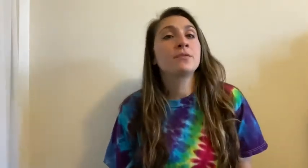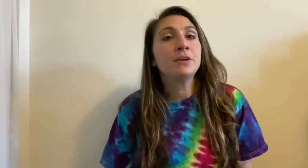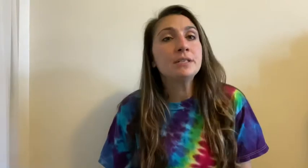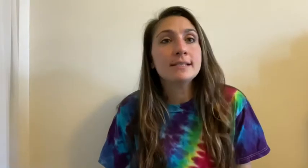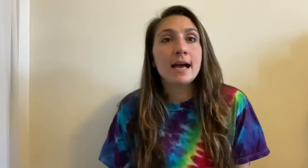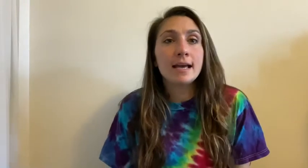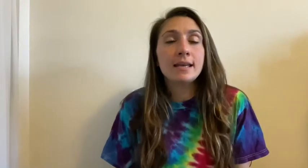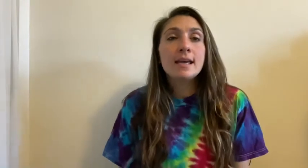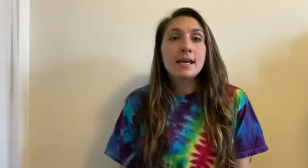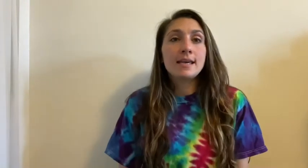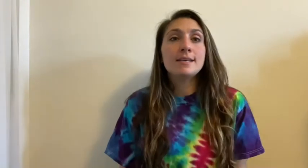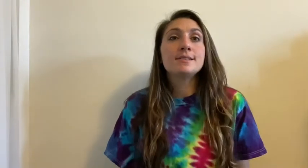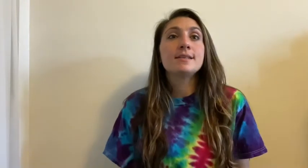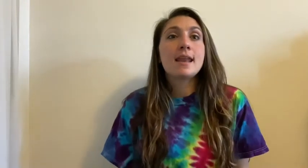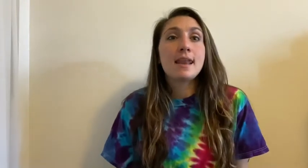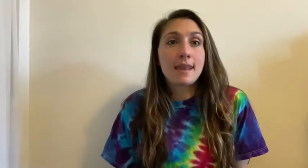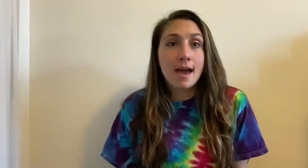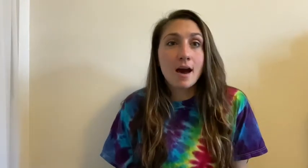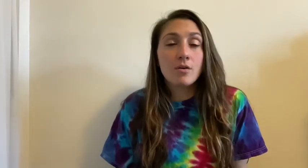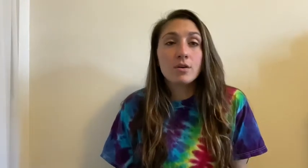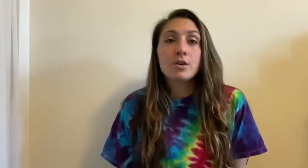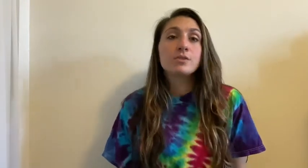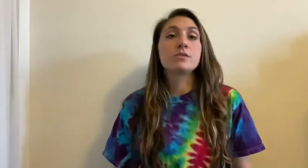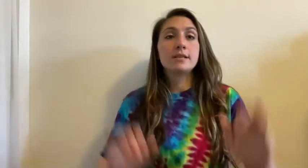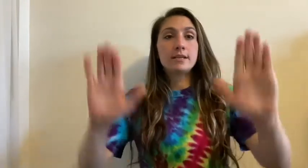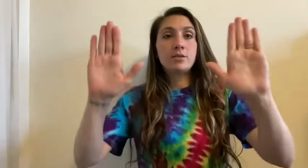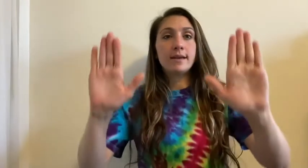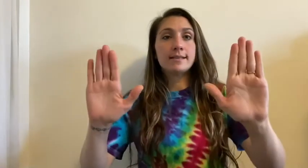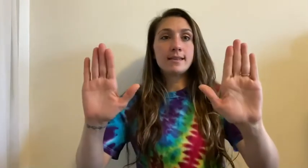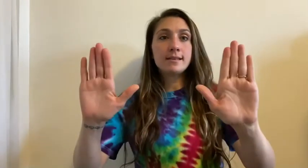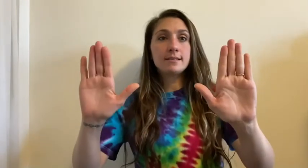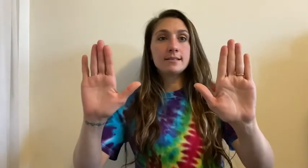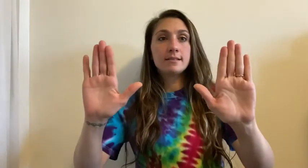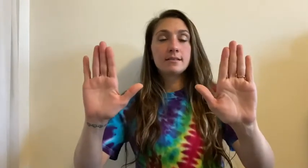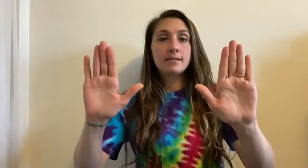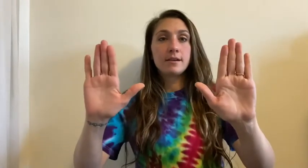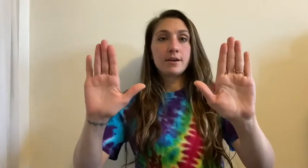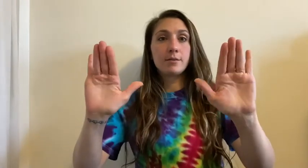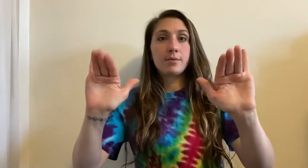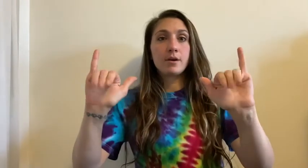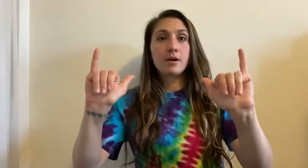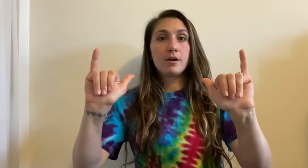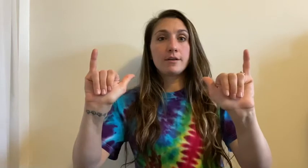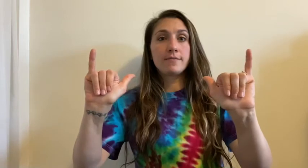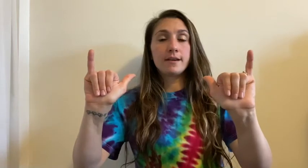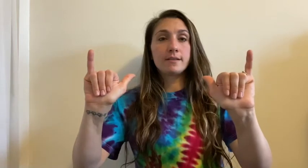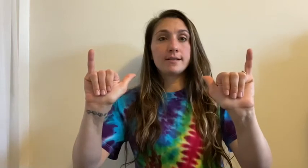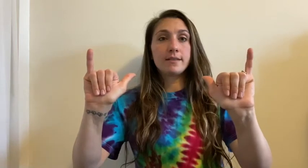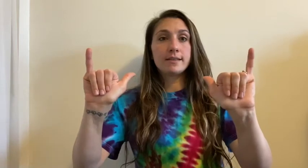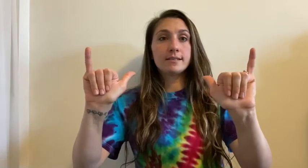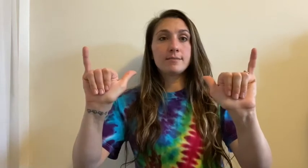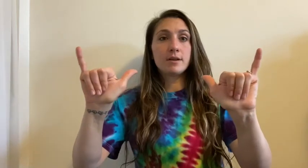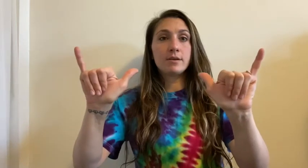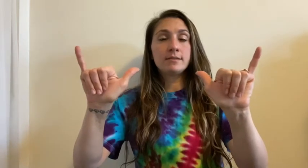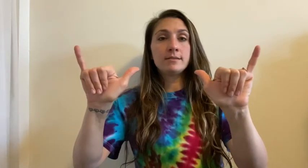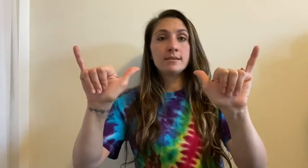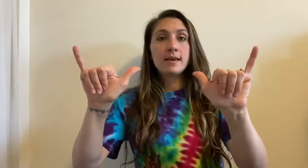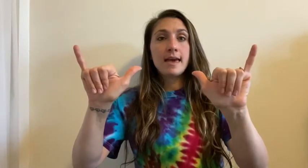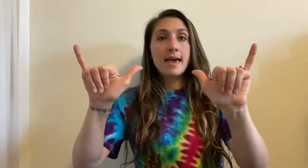first sign is now. So we're gonna take two hands like this, you're gonna put all your fingers down like this, the middle ones, and